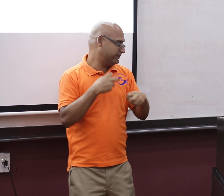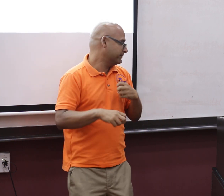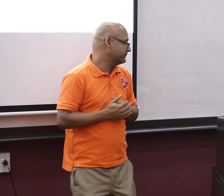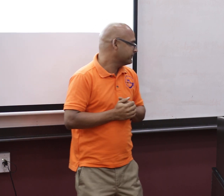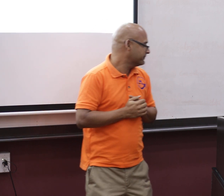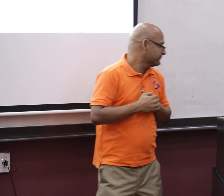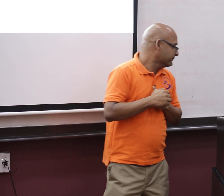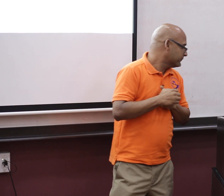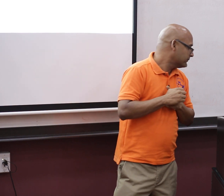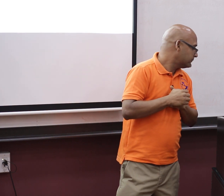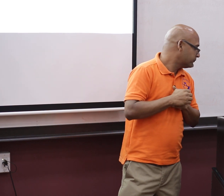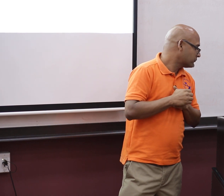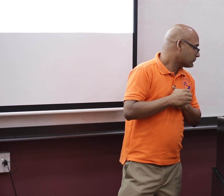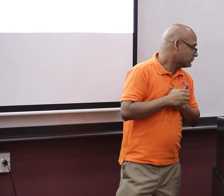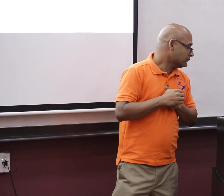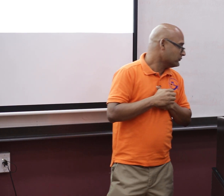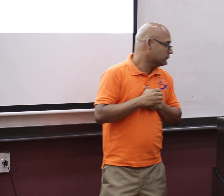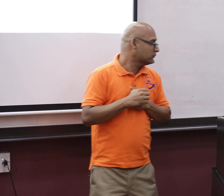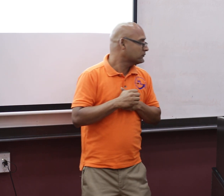Sometimes there is a real problem with communicating with their children.